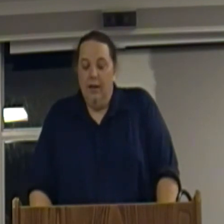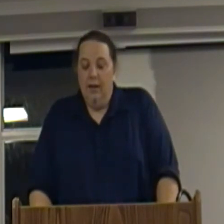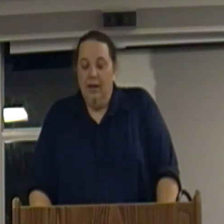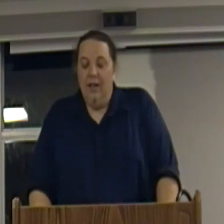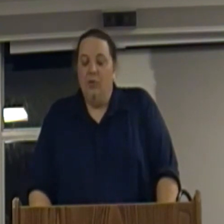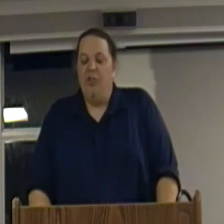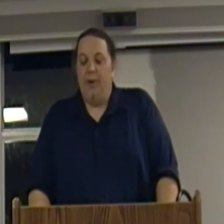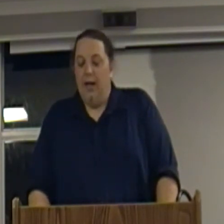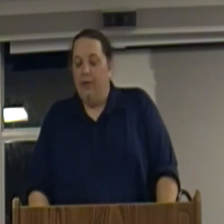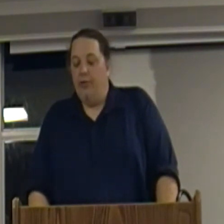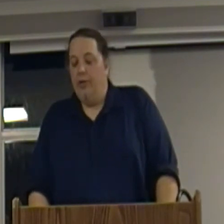In response,